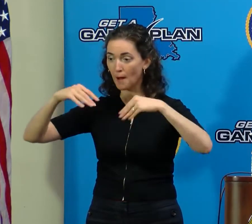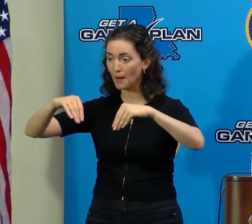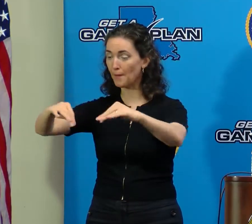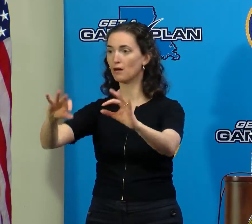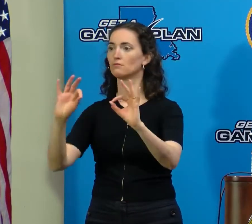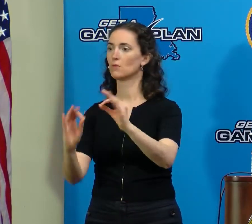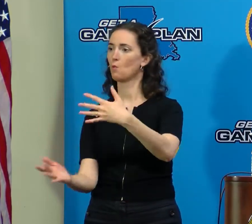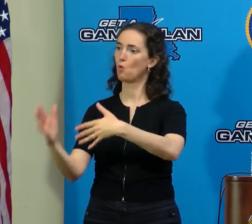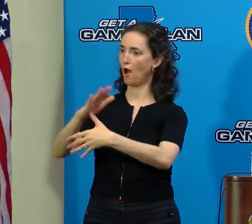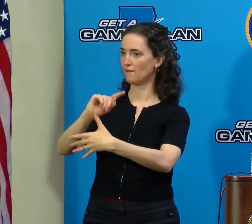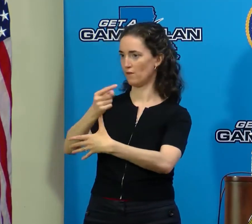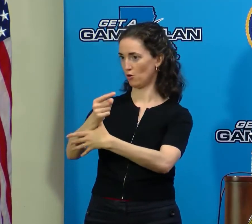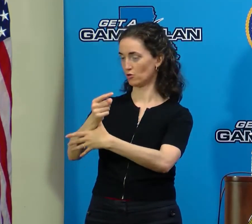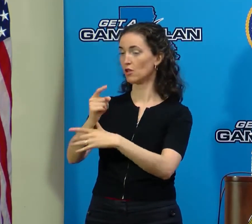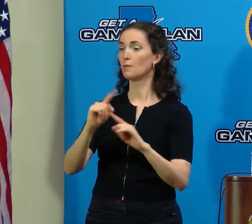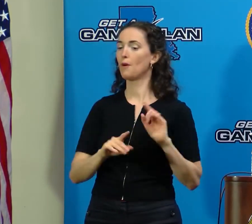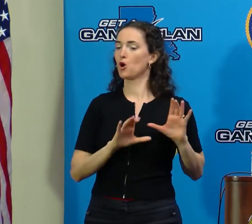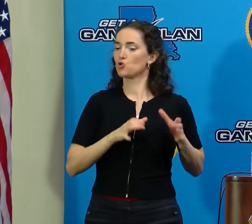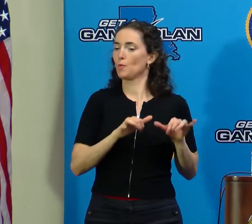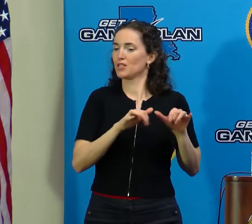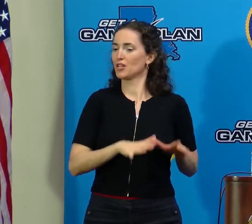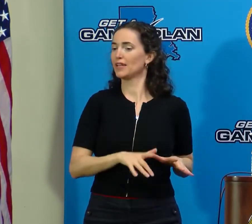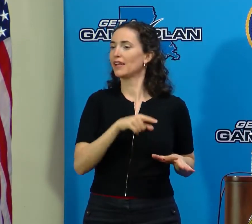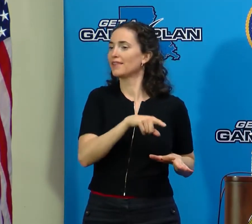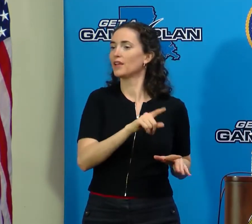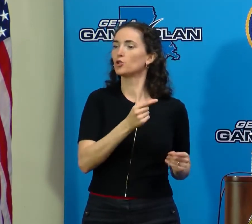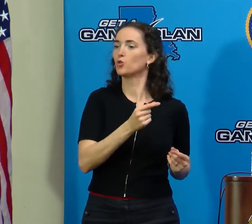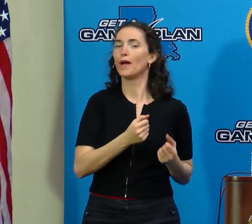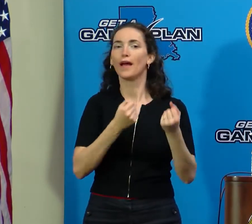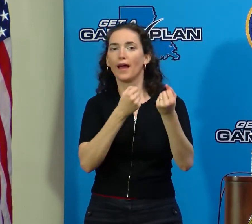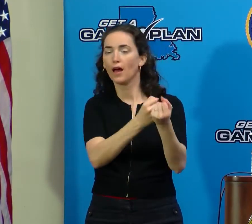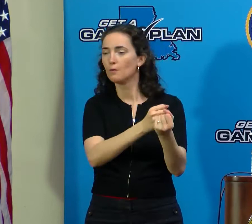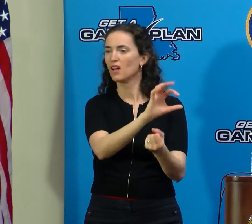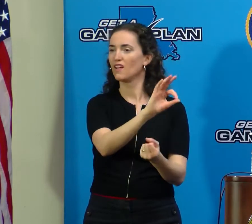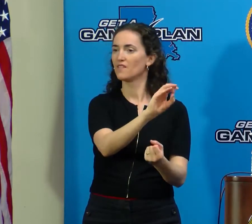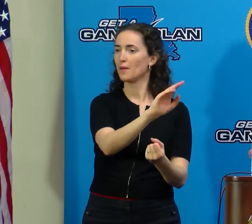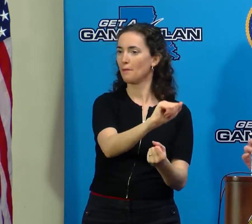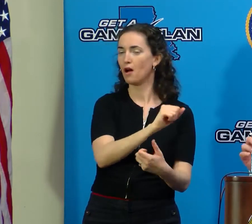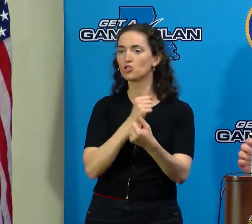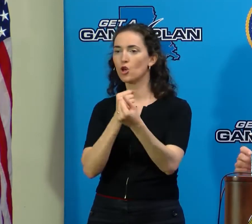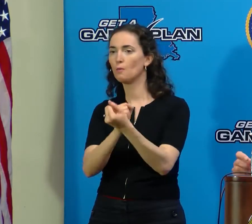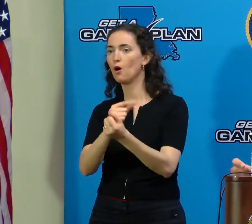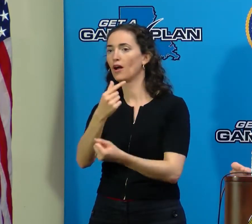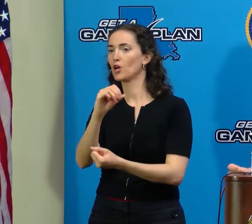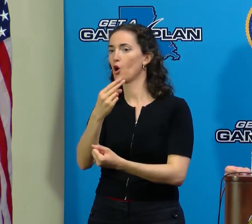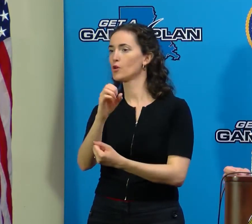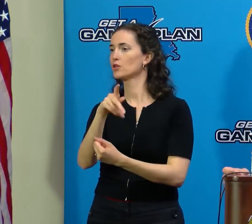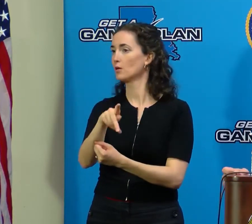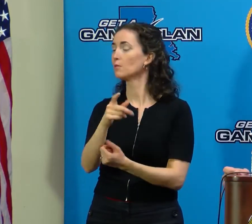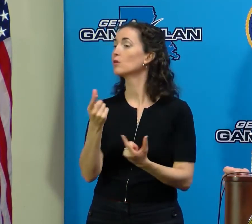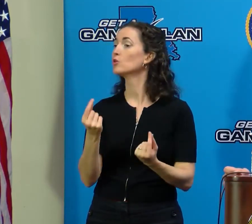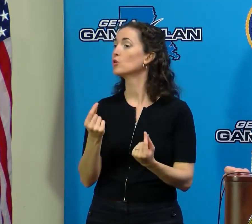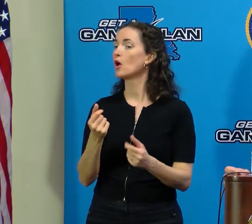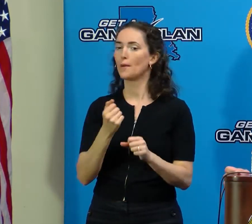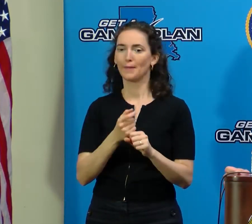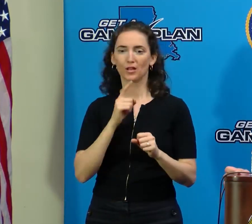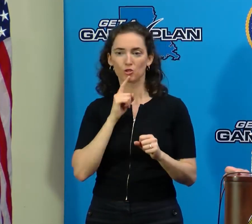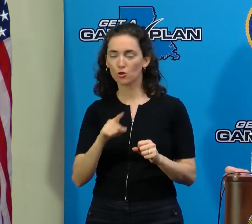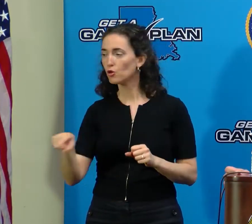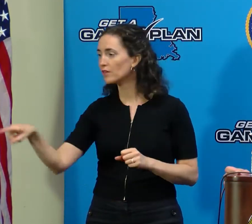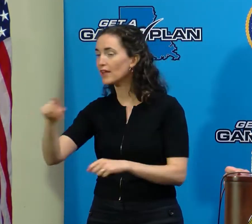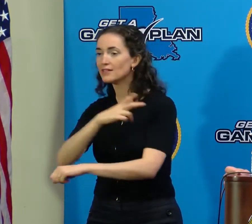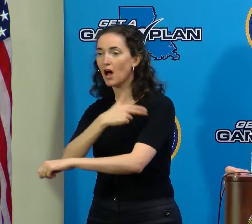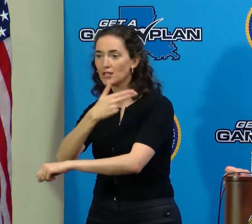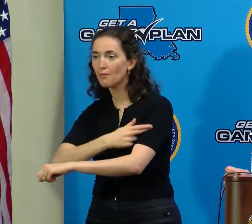Corps of Engineers is helping FEMA and GOSEP work to make sure that we are putting technicians at all of these